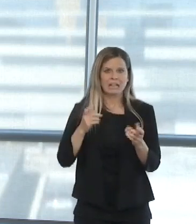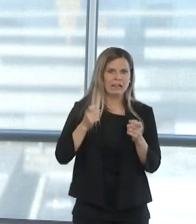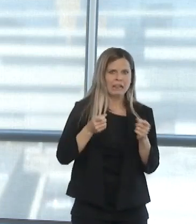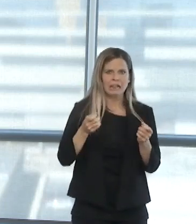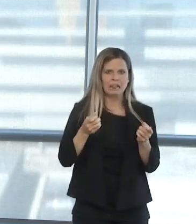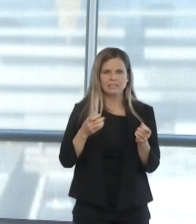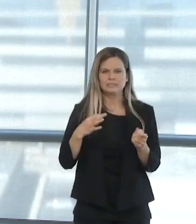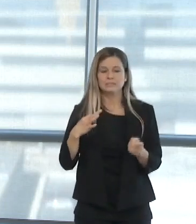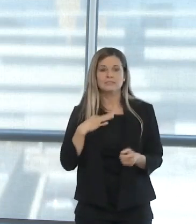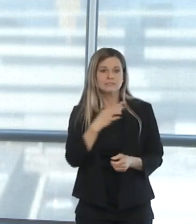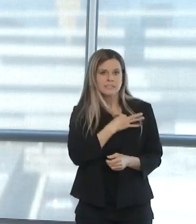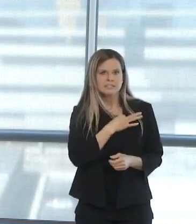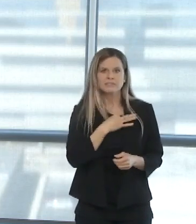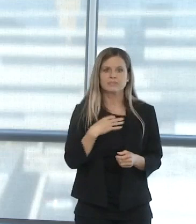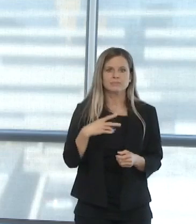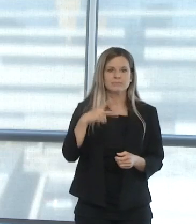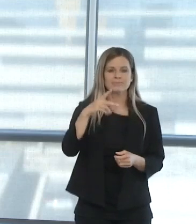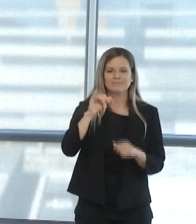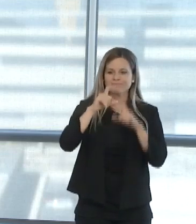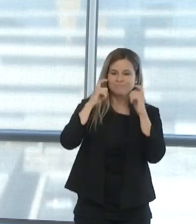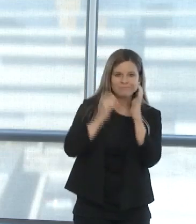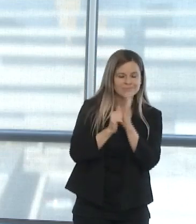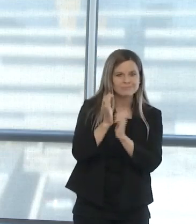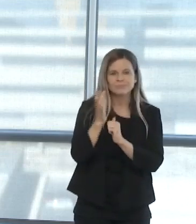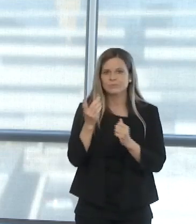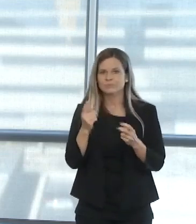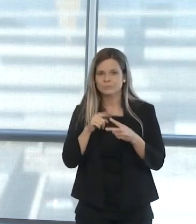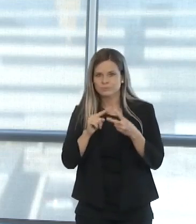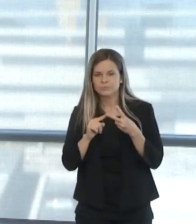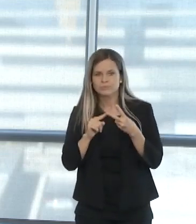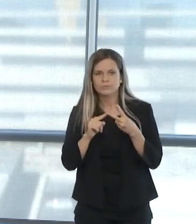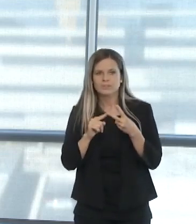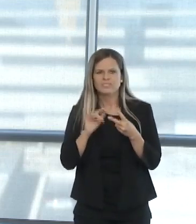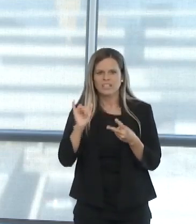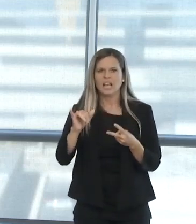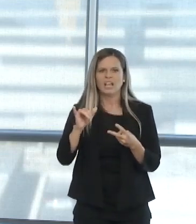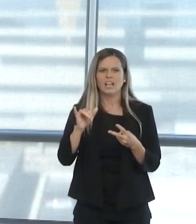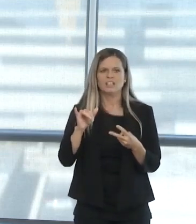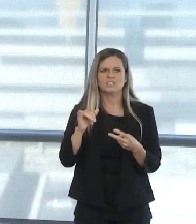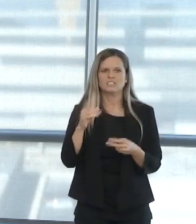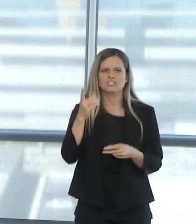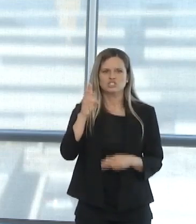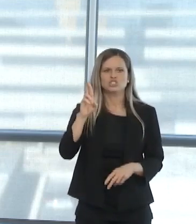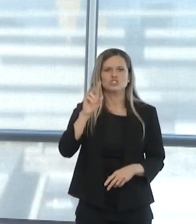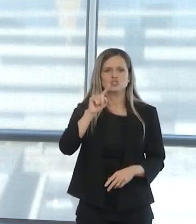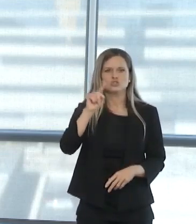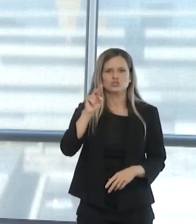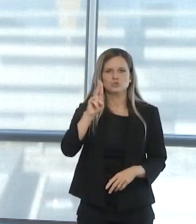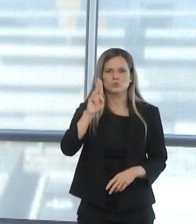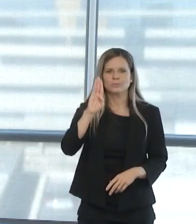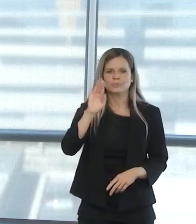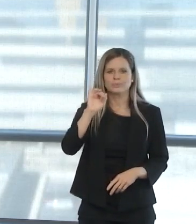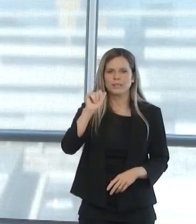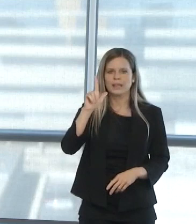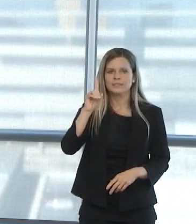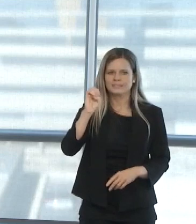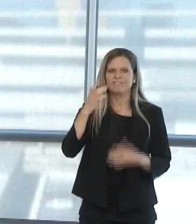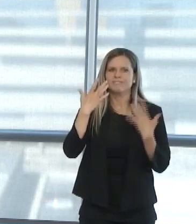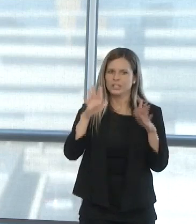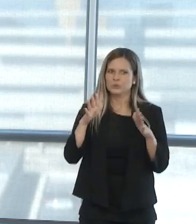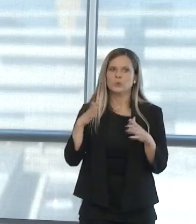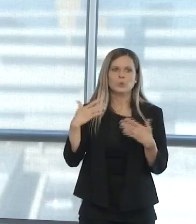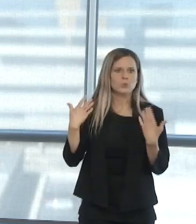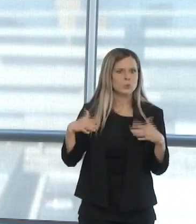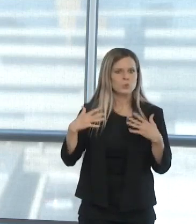And clinical staffing is a focus that Dr. Zubialdi spent a lot of time reviewing, but acquiring as much PPE to protect our